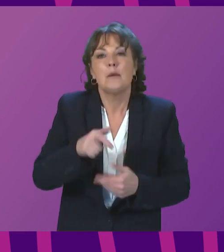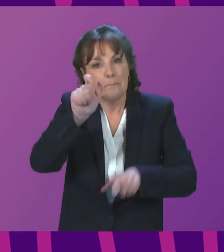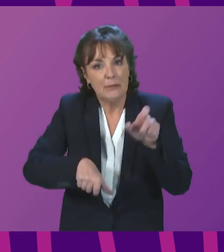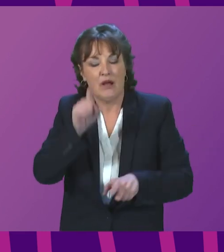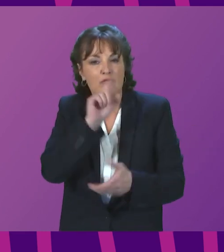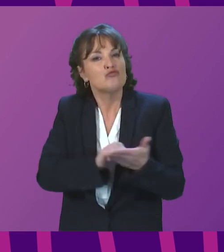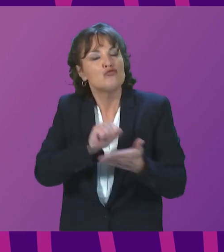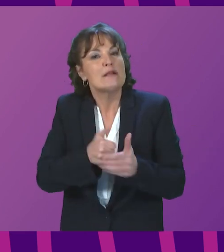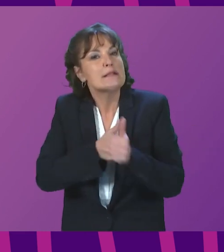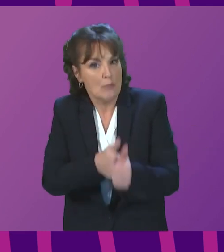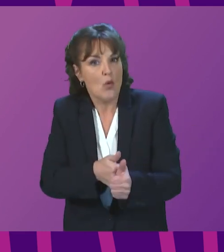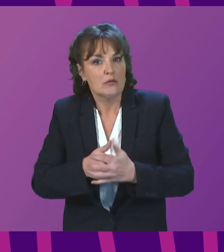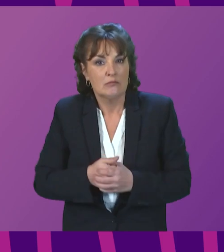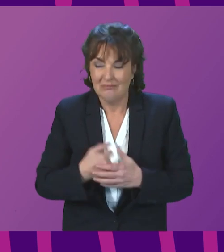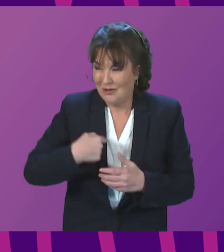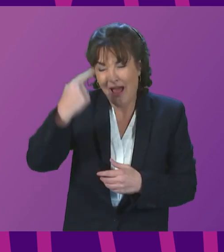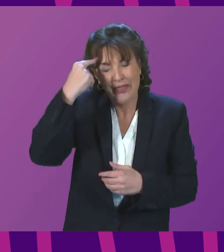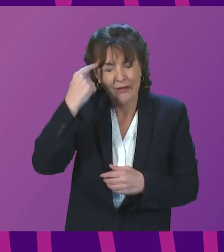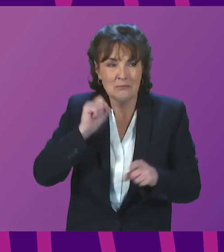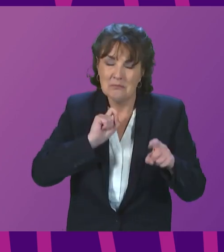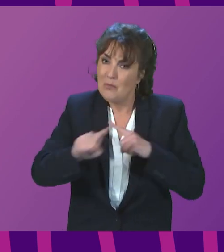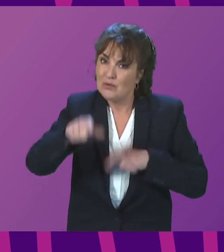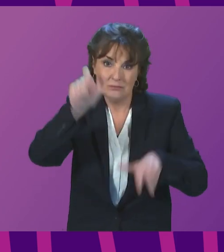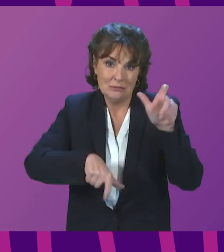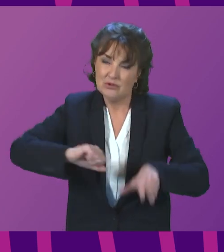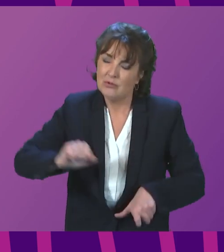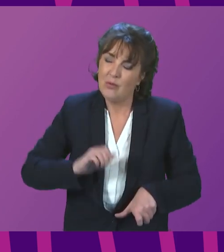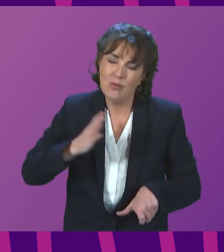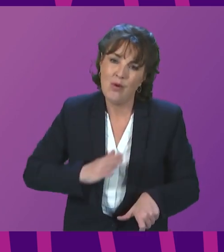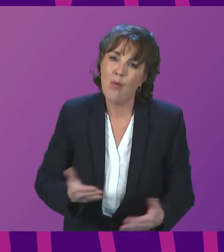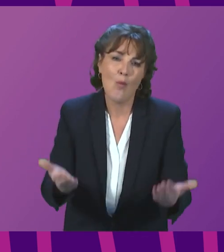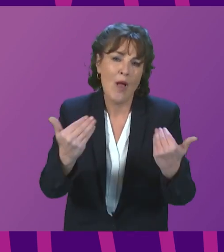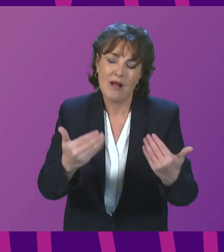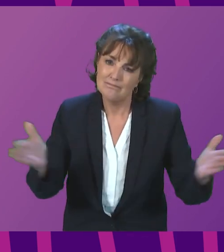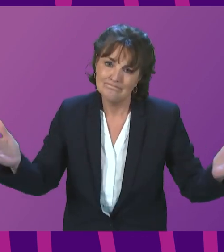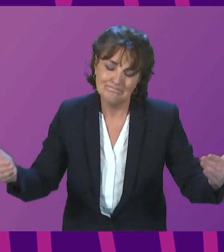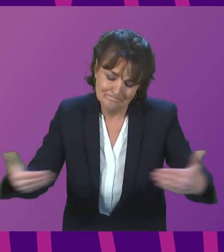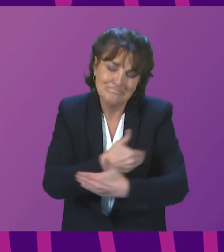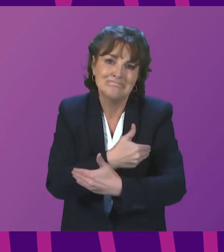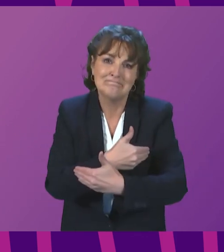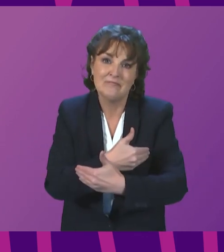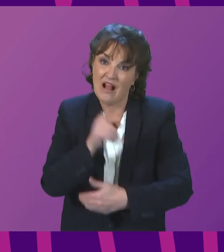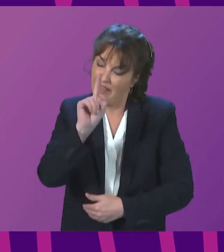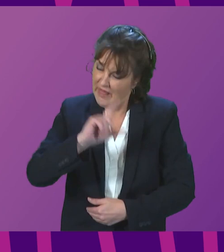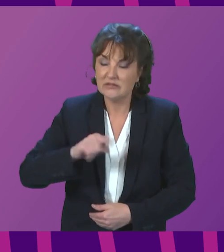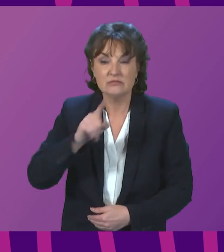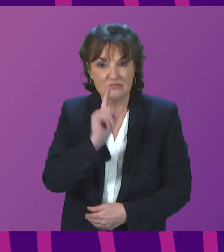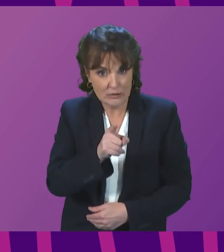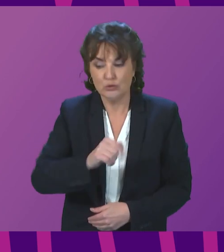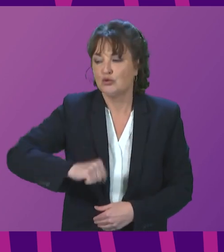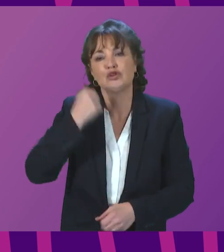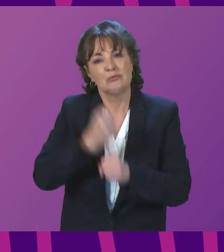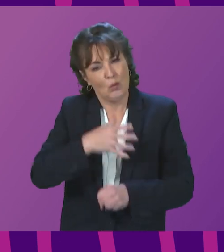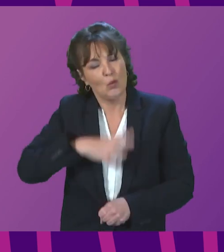support. I think the vast majority of people in Scotland want to welcome them with open arms. That is what we are intent on doing, if we